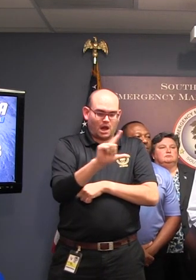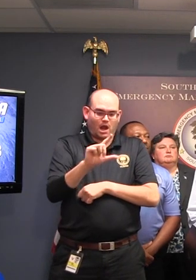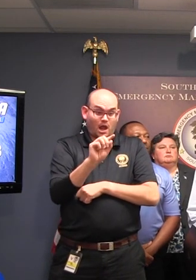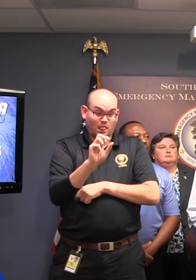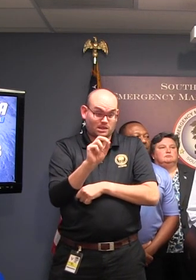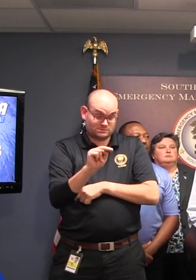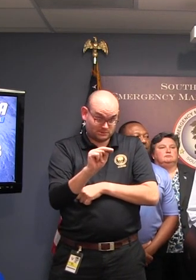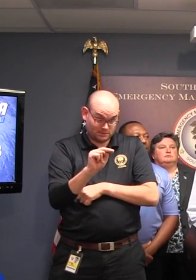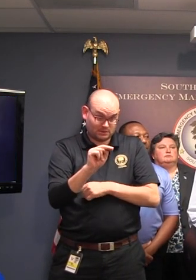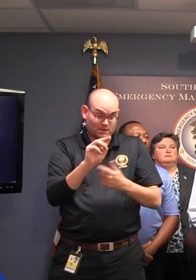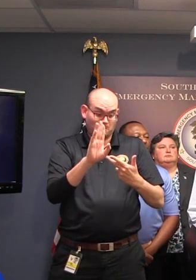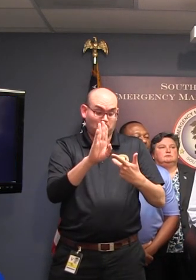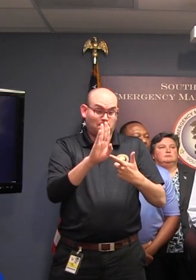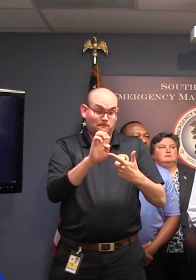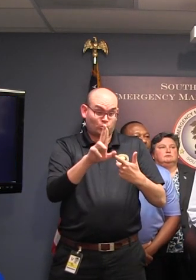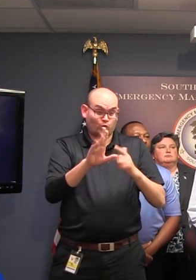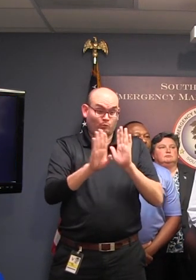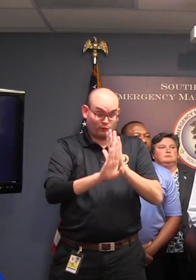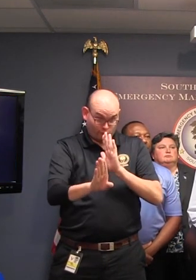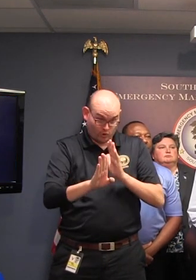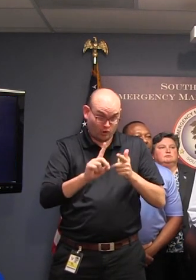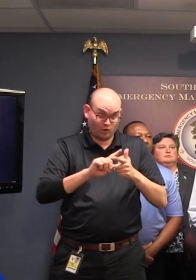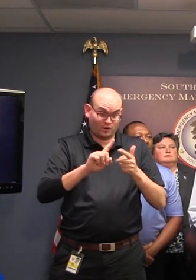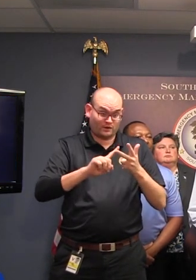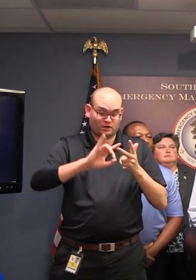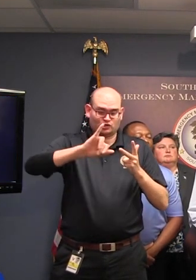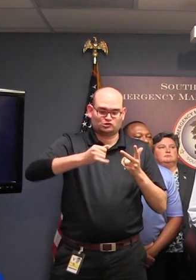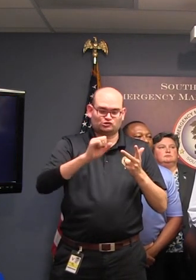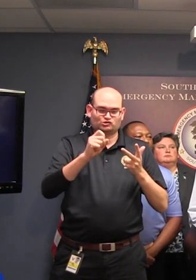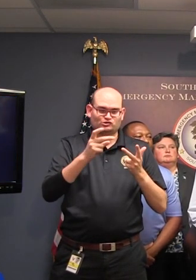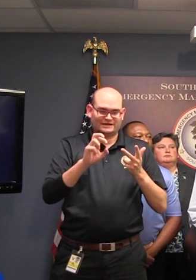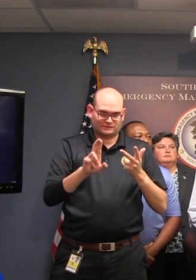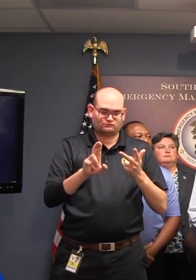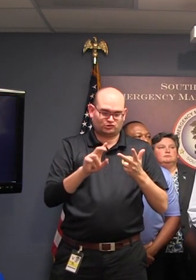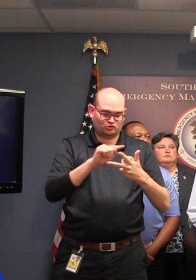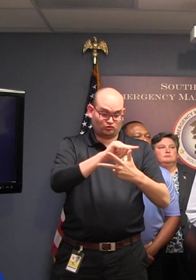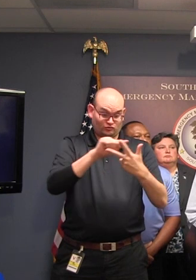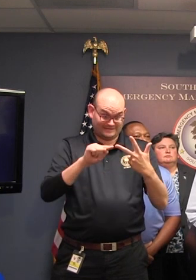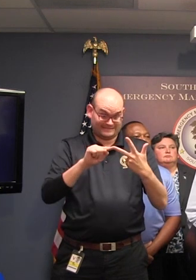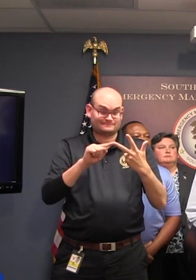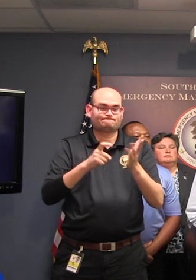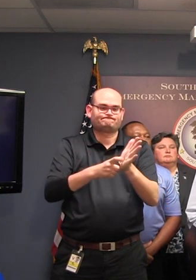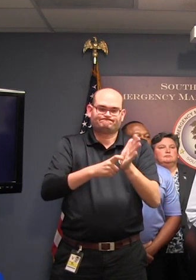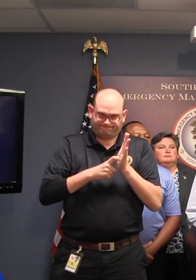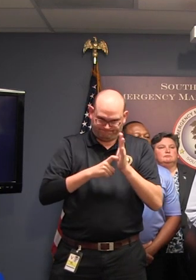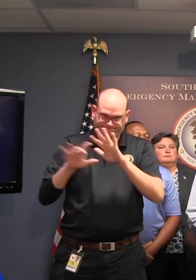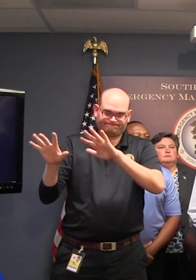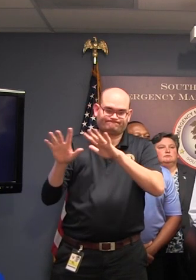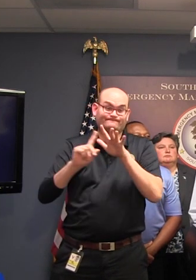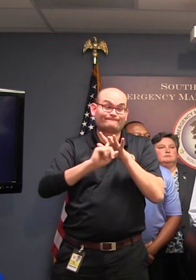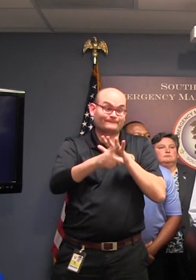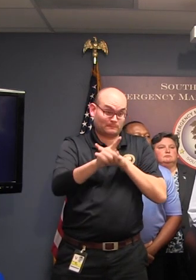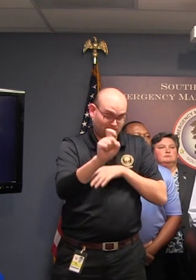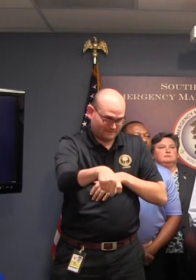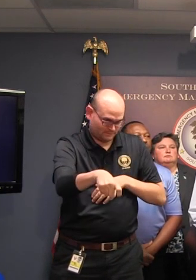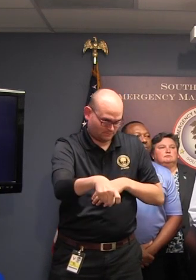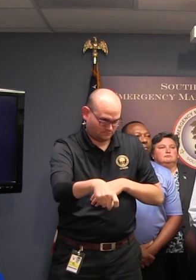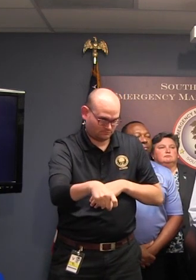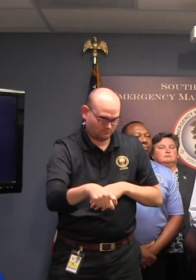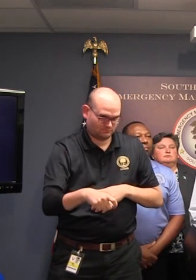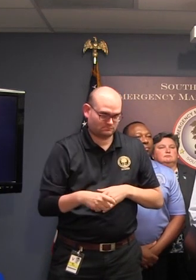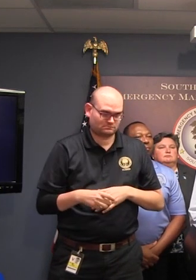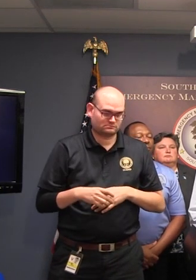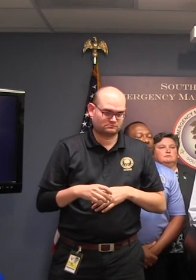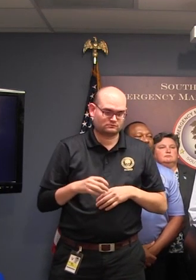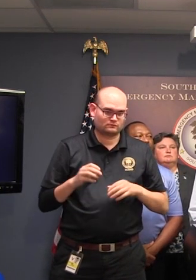and Jasper County. That is the barrier islands in those three counties only. There will be no other evacuations